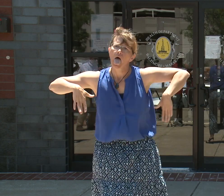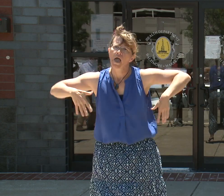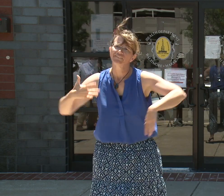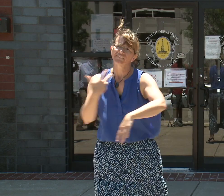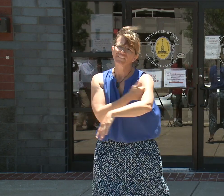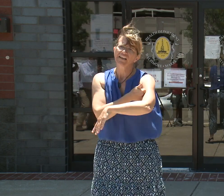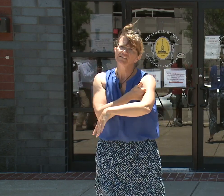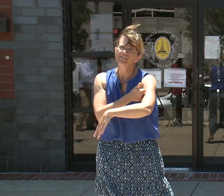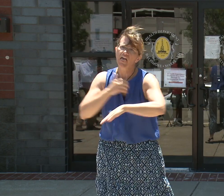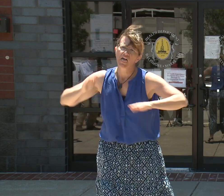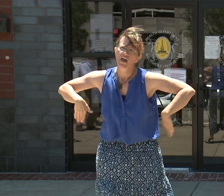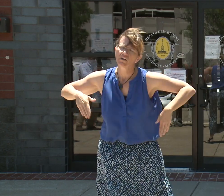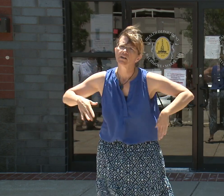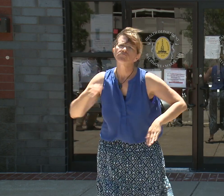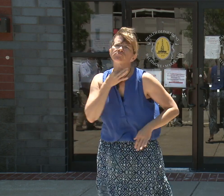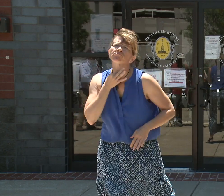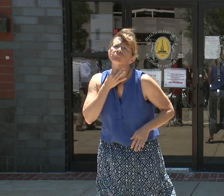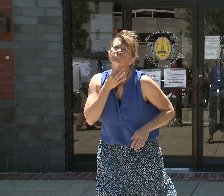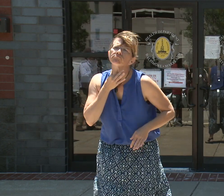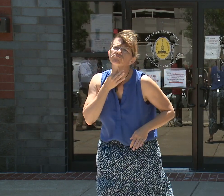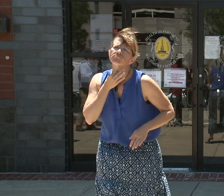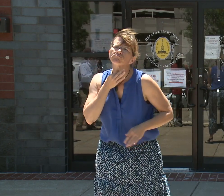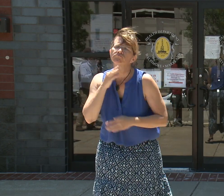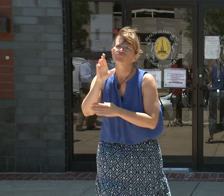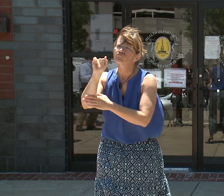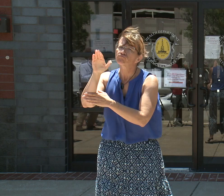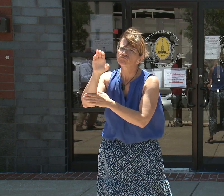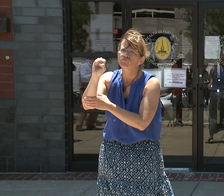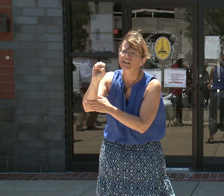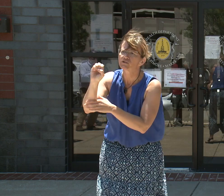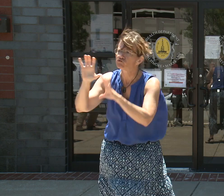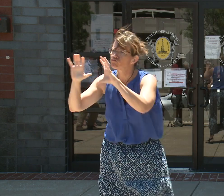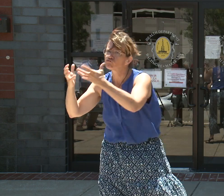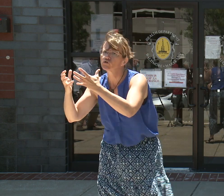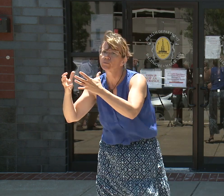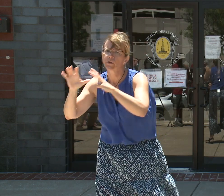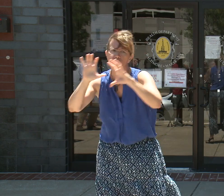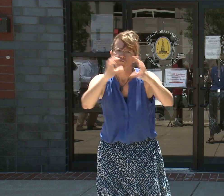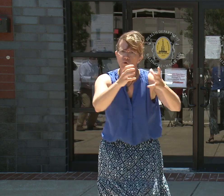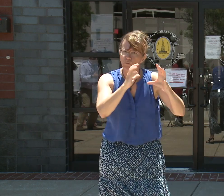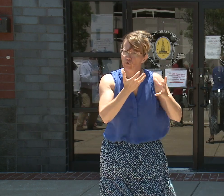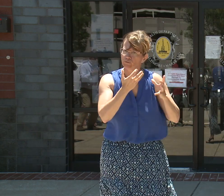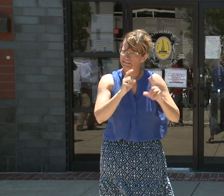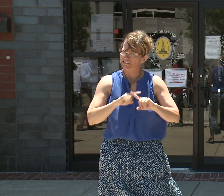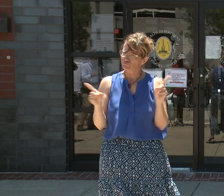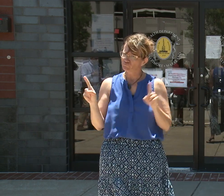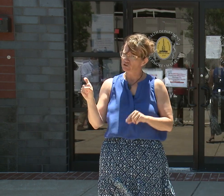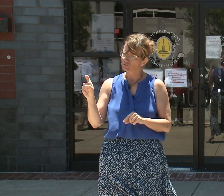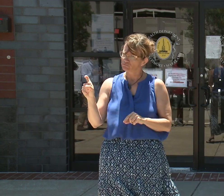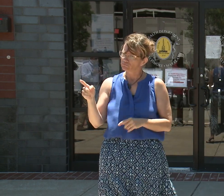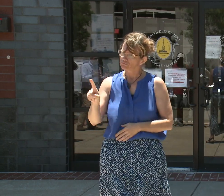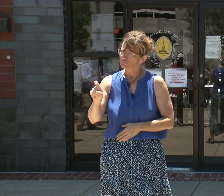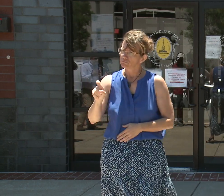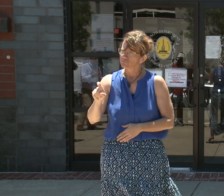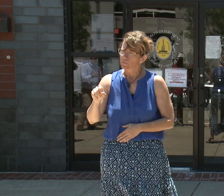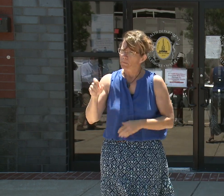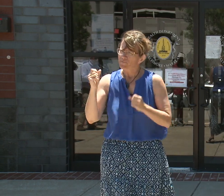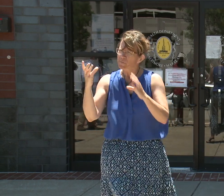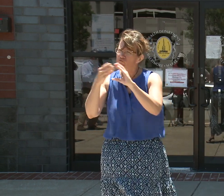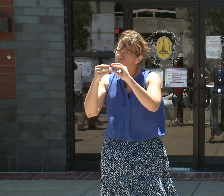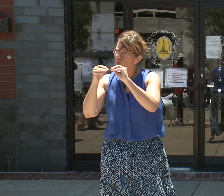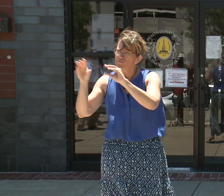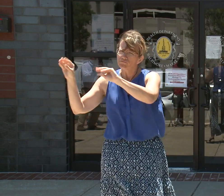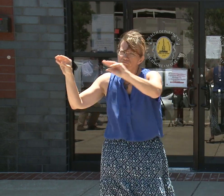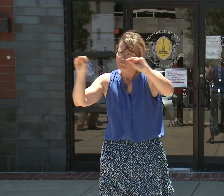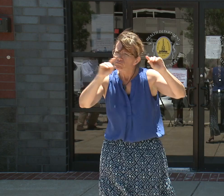look like that? I know we've done a lot of stories about people who are getting vaccinated, the hesitancy. And are you frustrated that you just can't